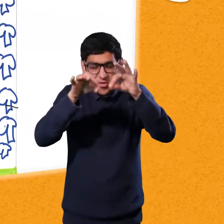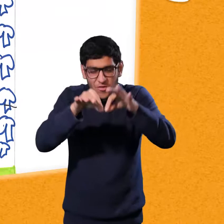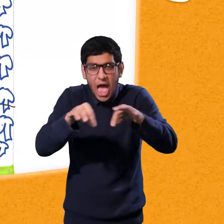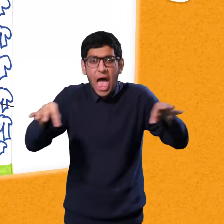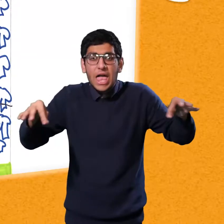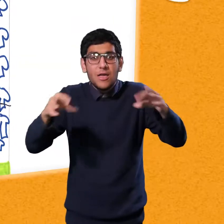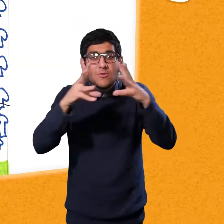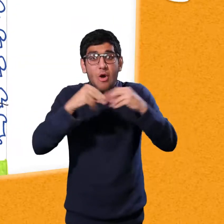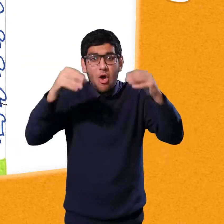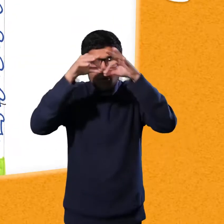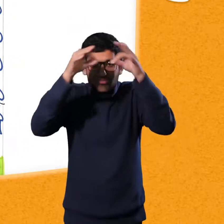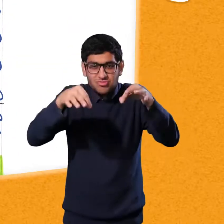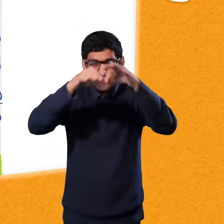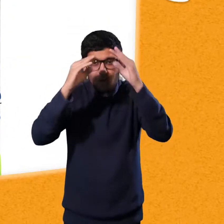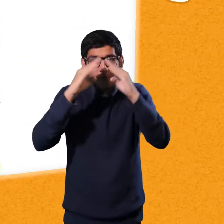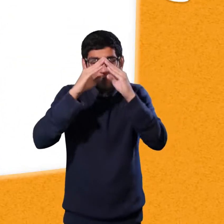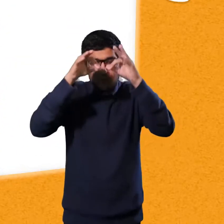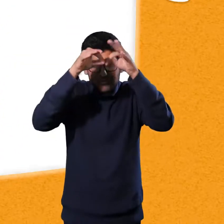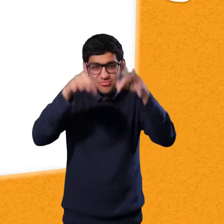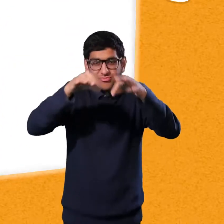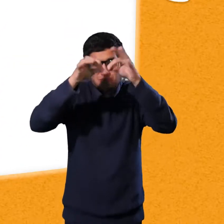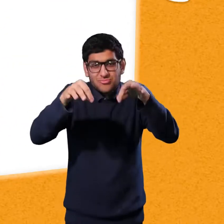And then he designed his straw roof.